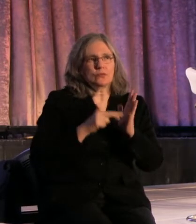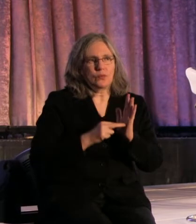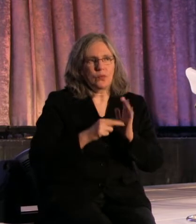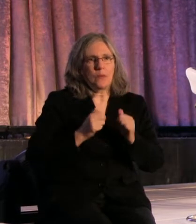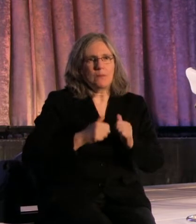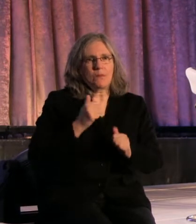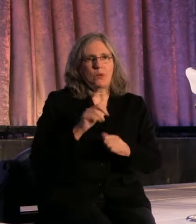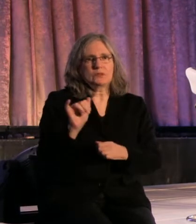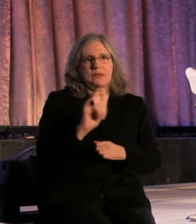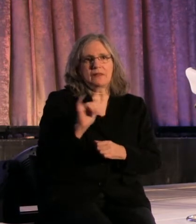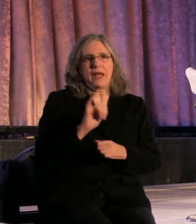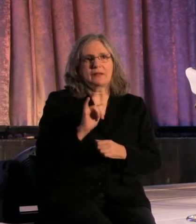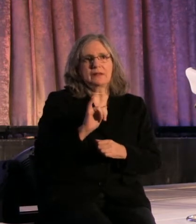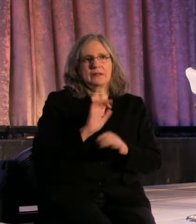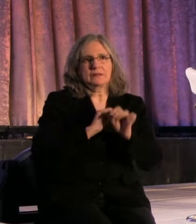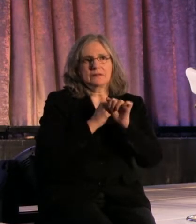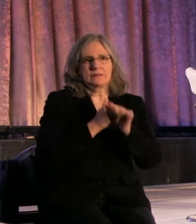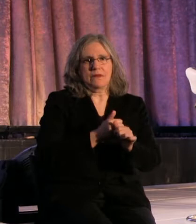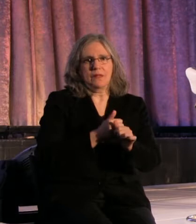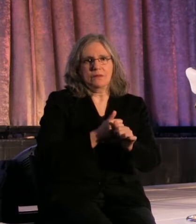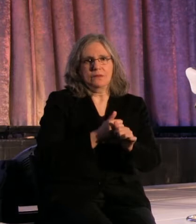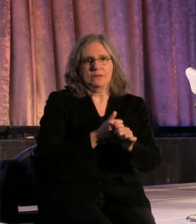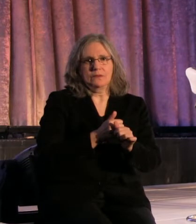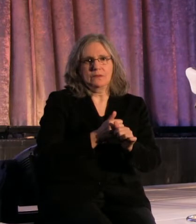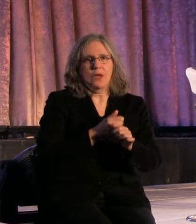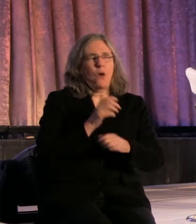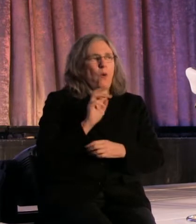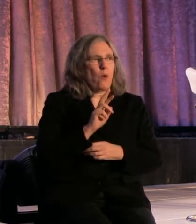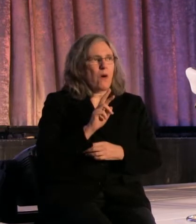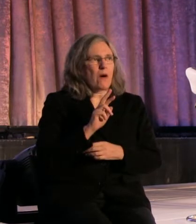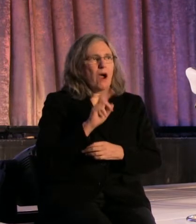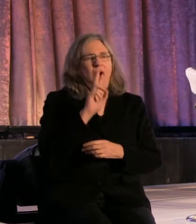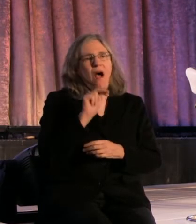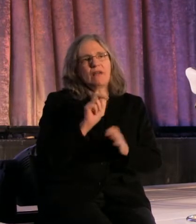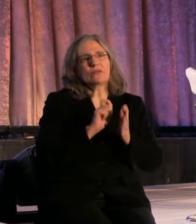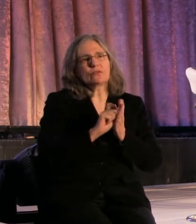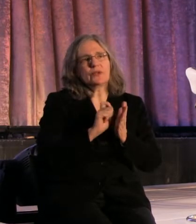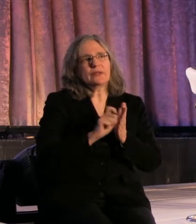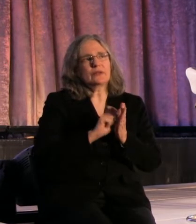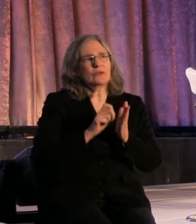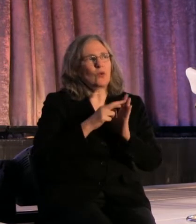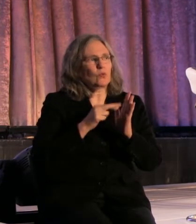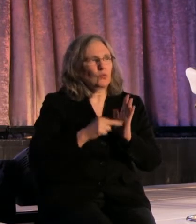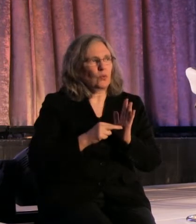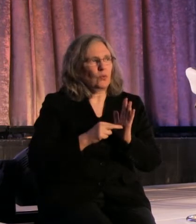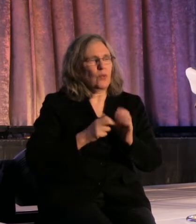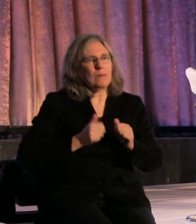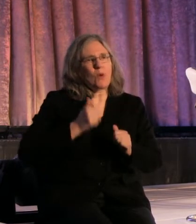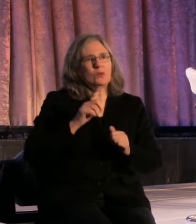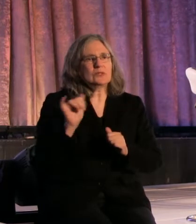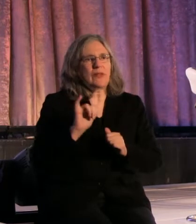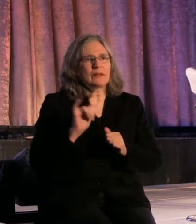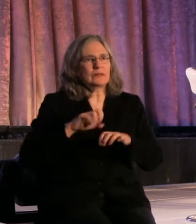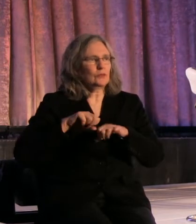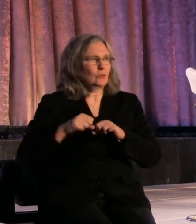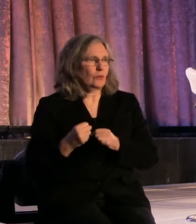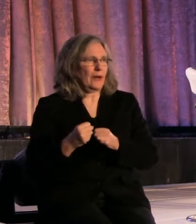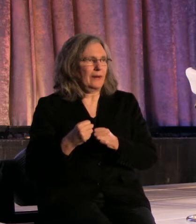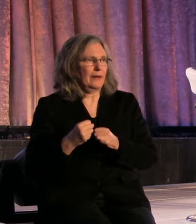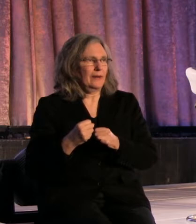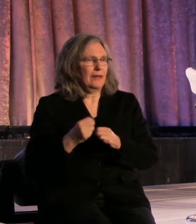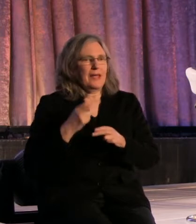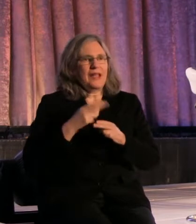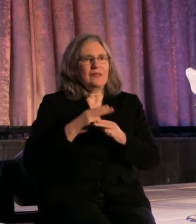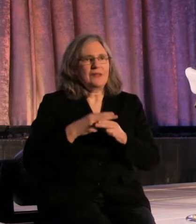likely to uphold, or the unwritten rule you are most likely to break in the name